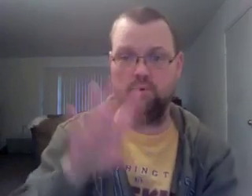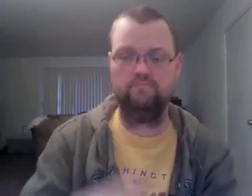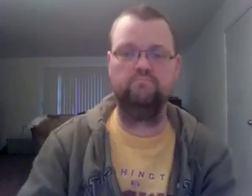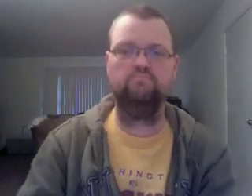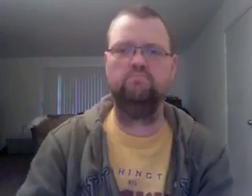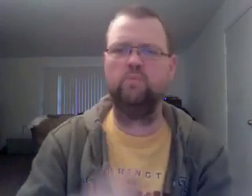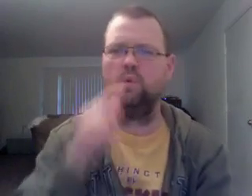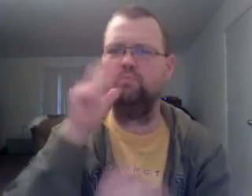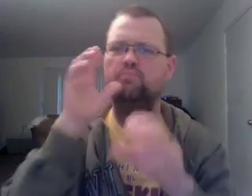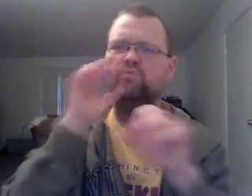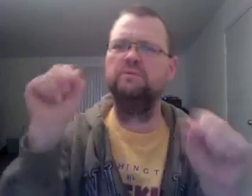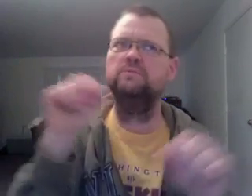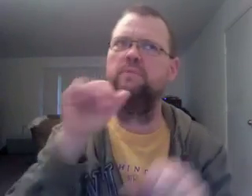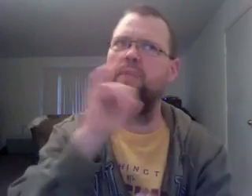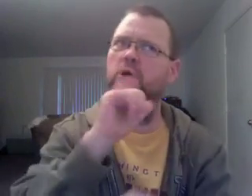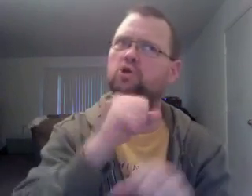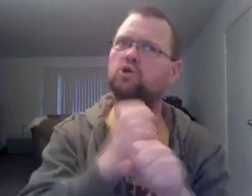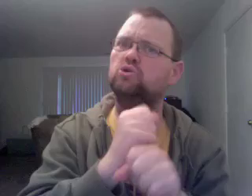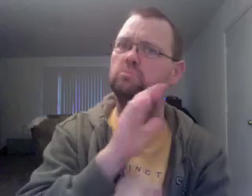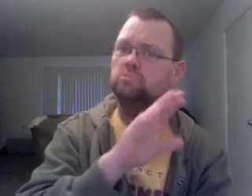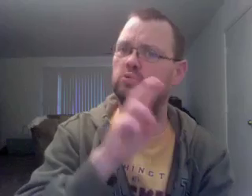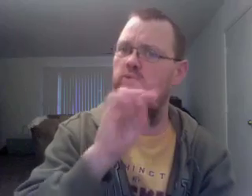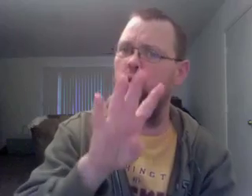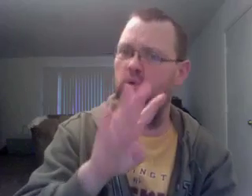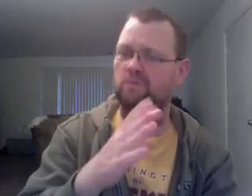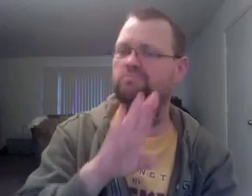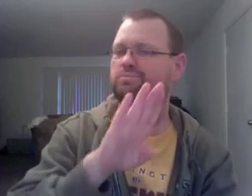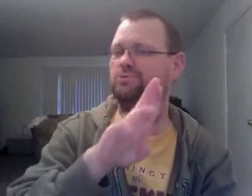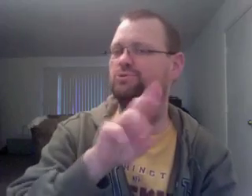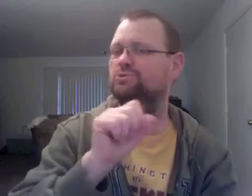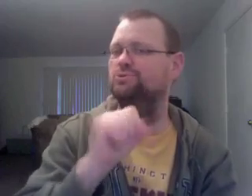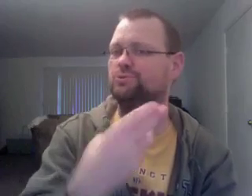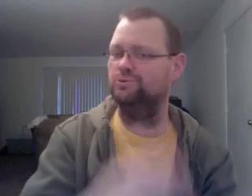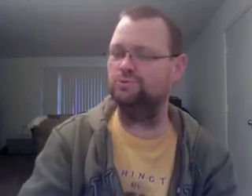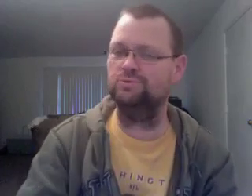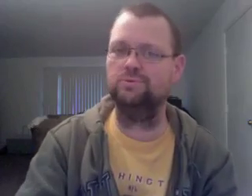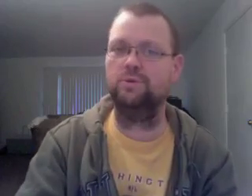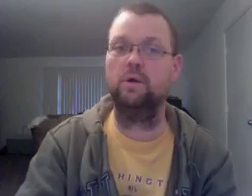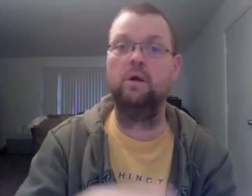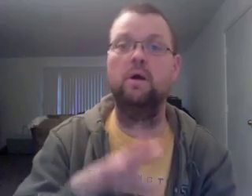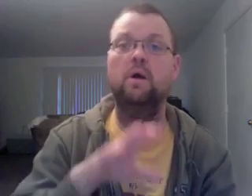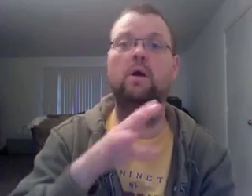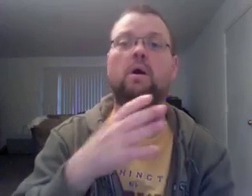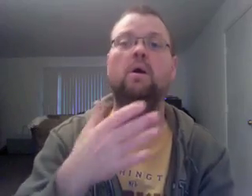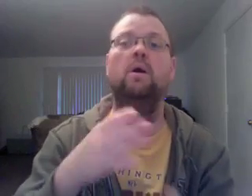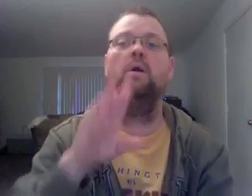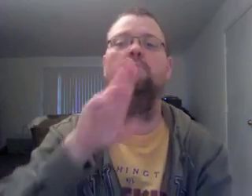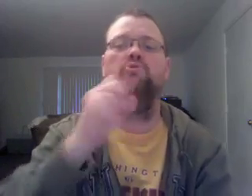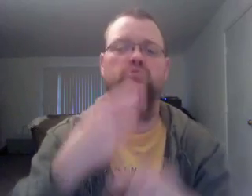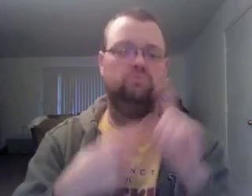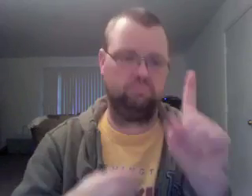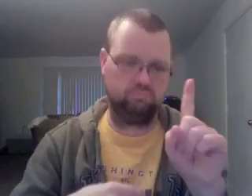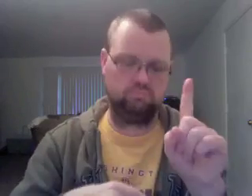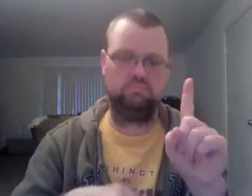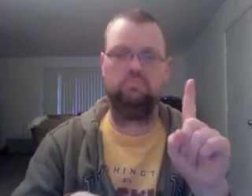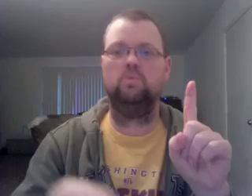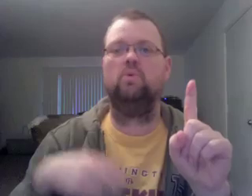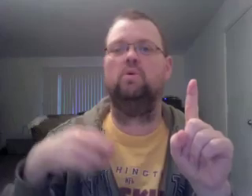he won the spot on track. The last caution flag. This car's just been okay. In practice, he's getting to run high.